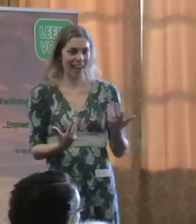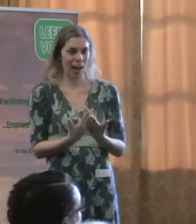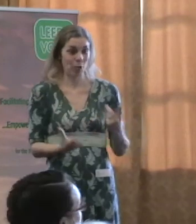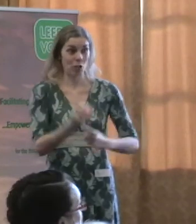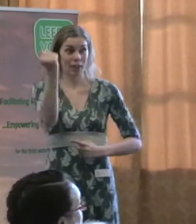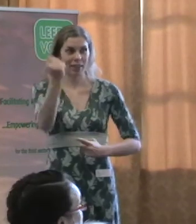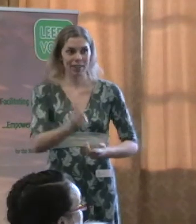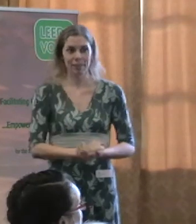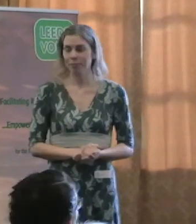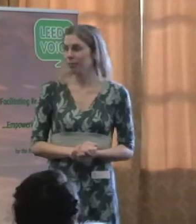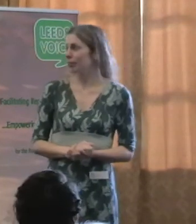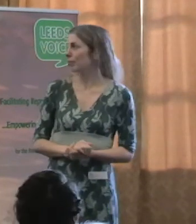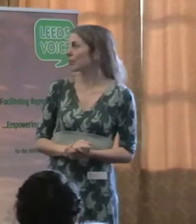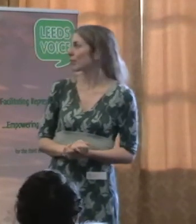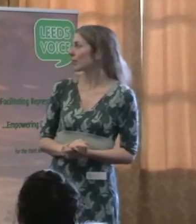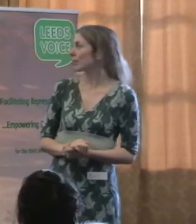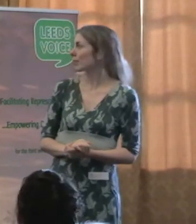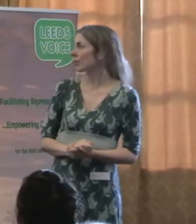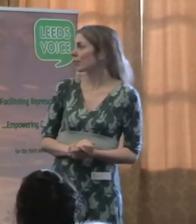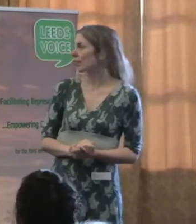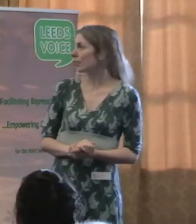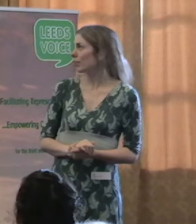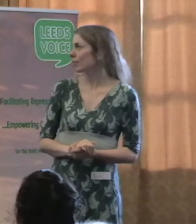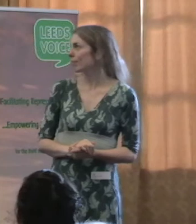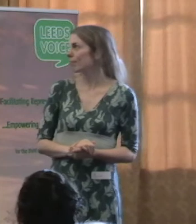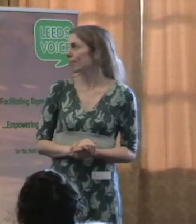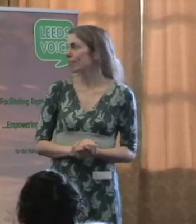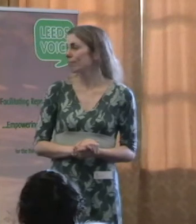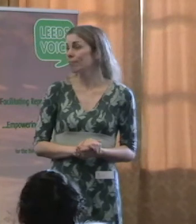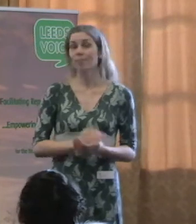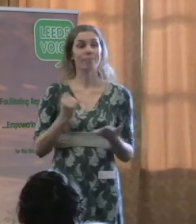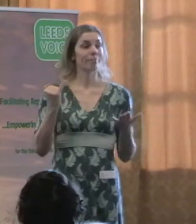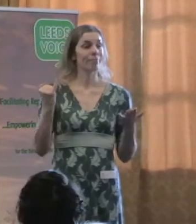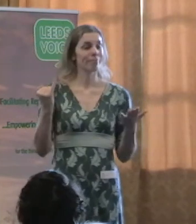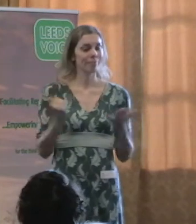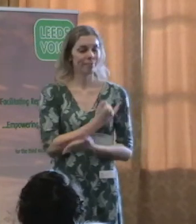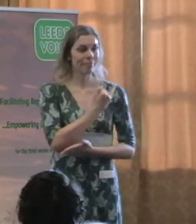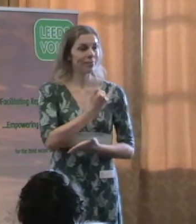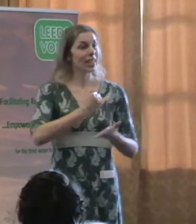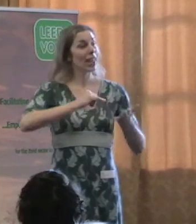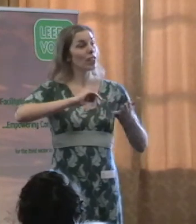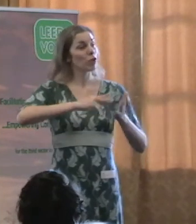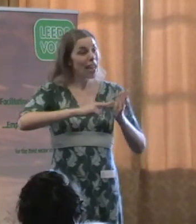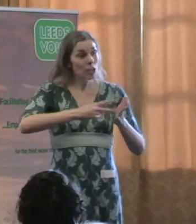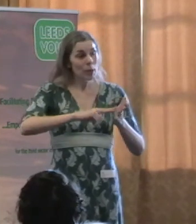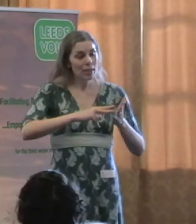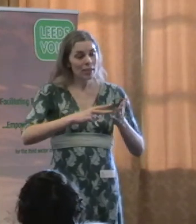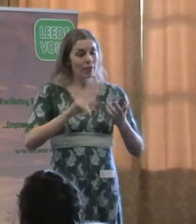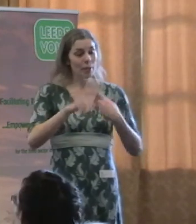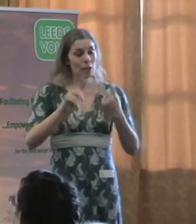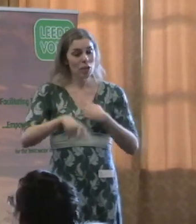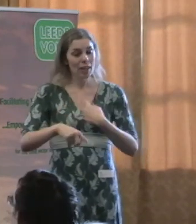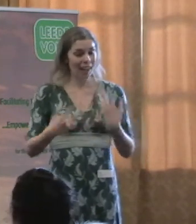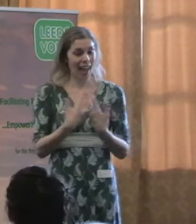Now, suddenly, the arrangements of the commissioning are going to be very complex. The next